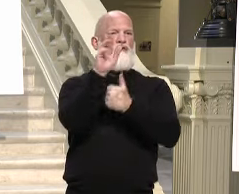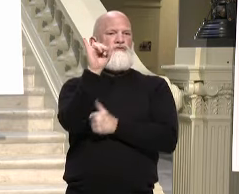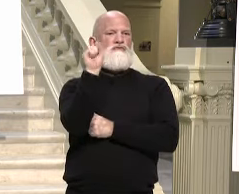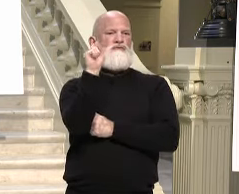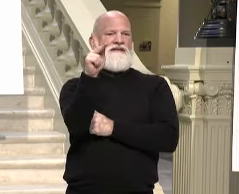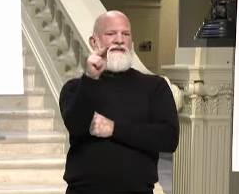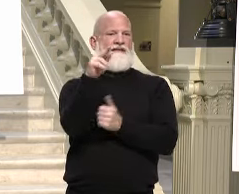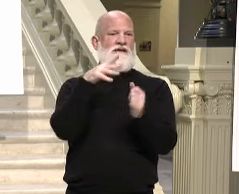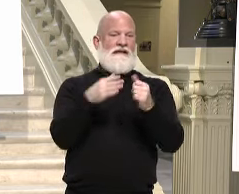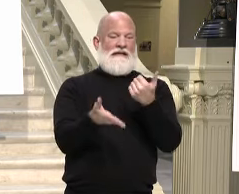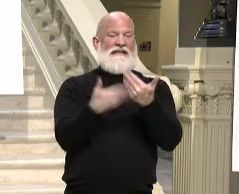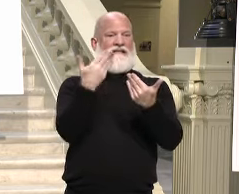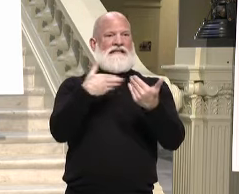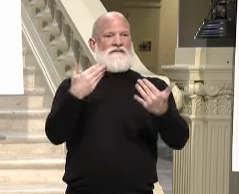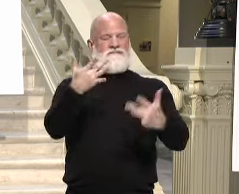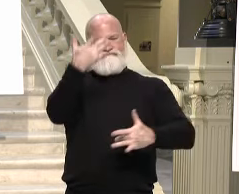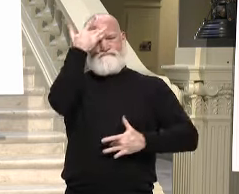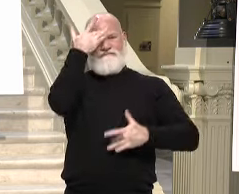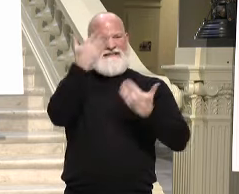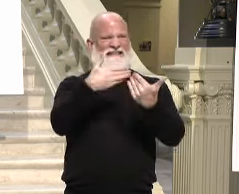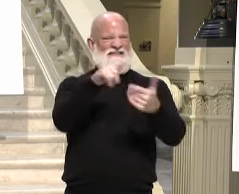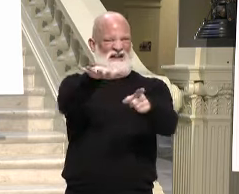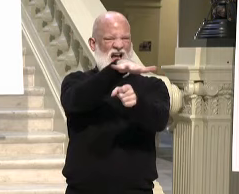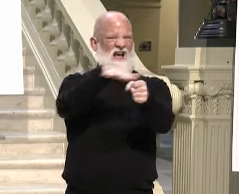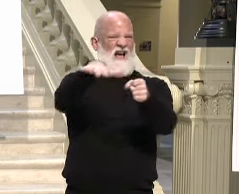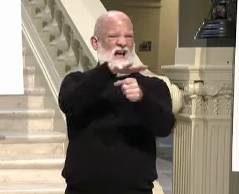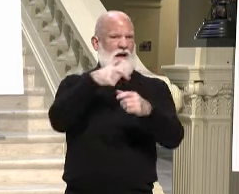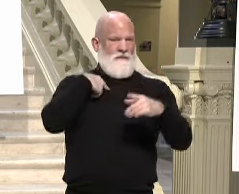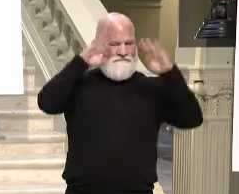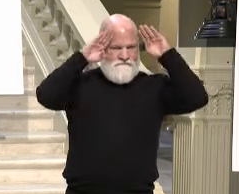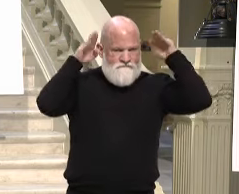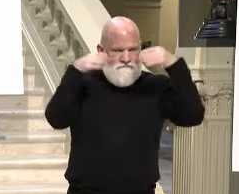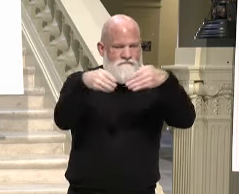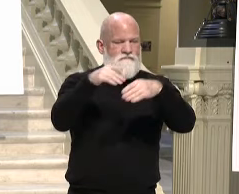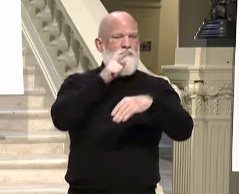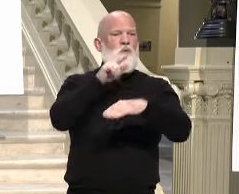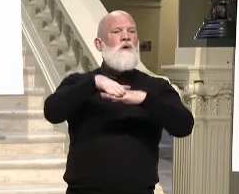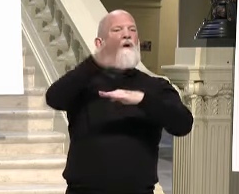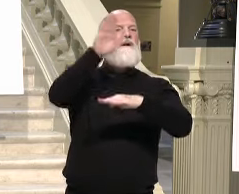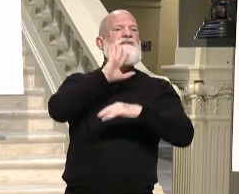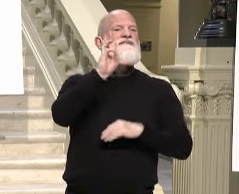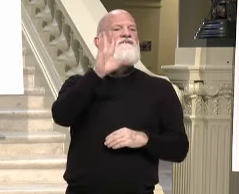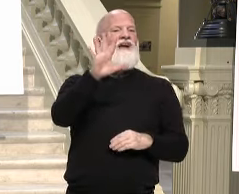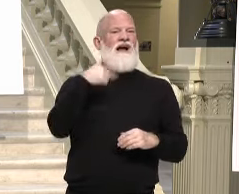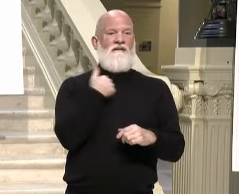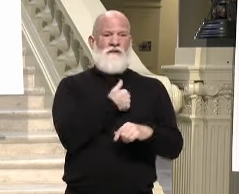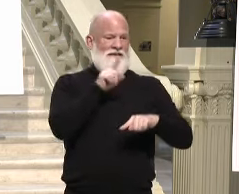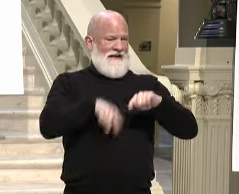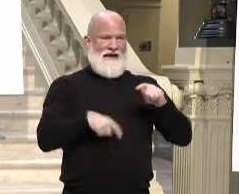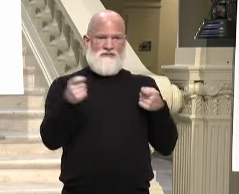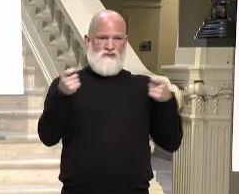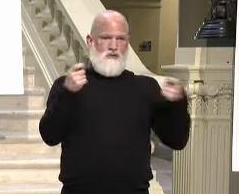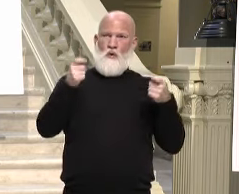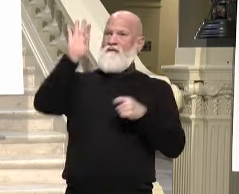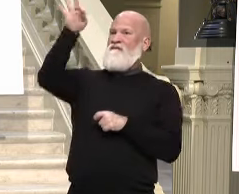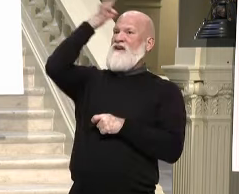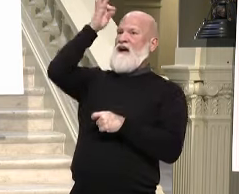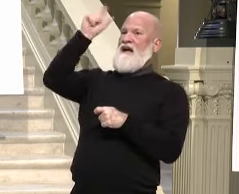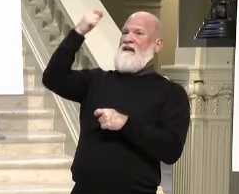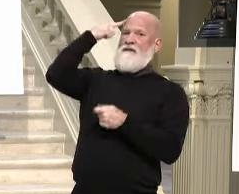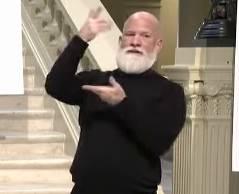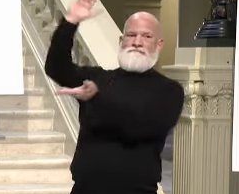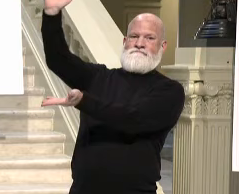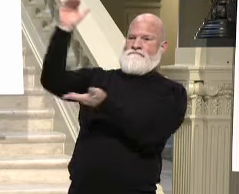reiterate what I said earlier, we can't control what the federal government is sending to other people that the state